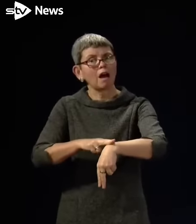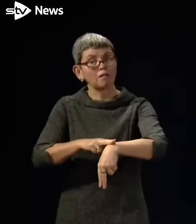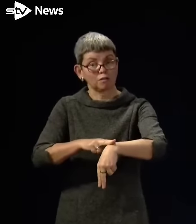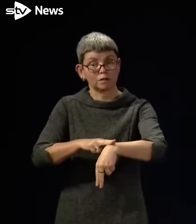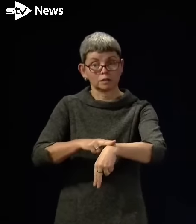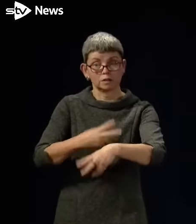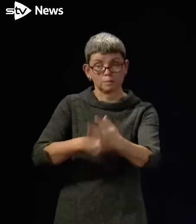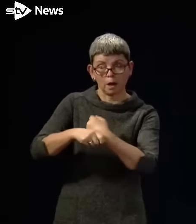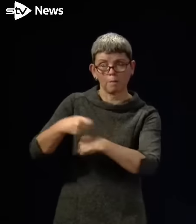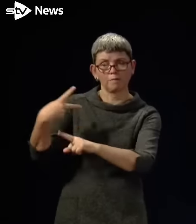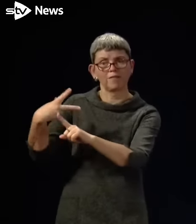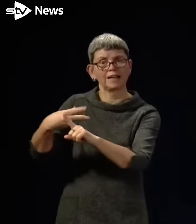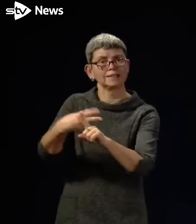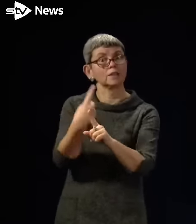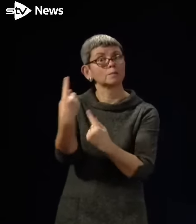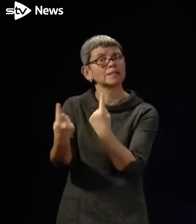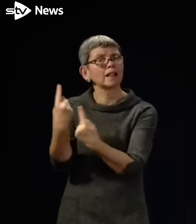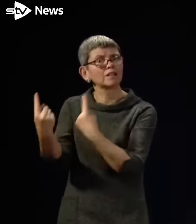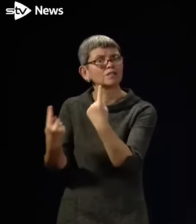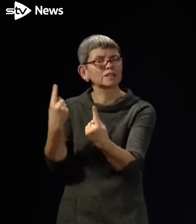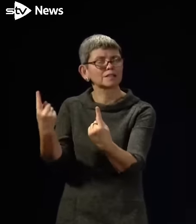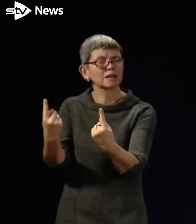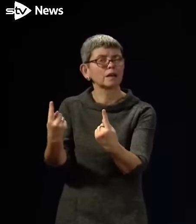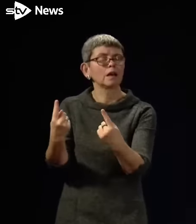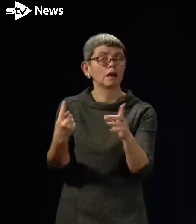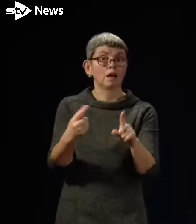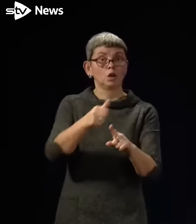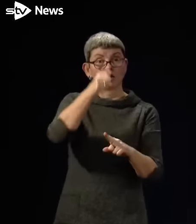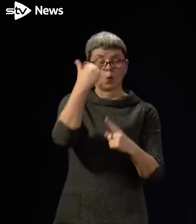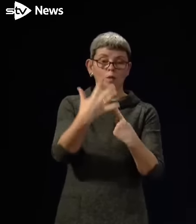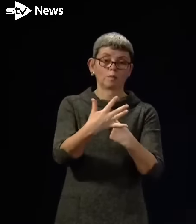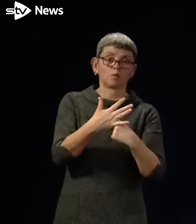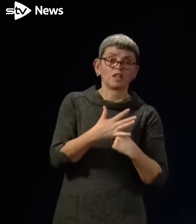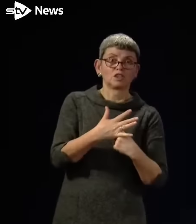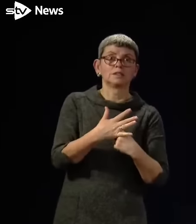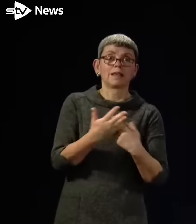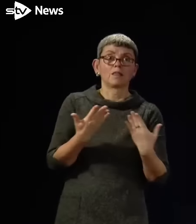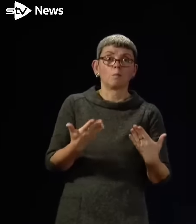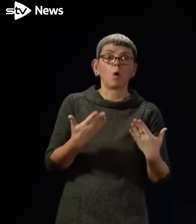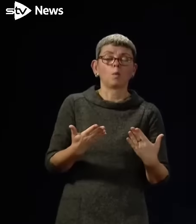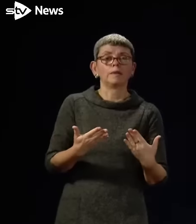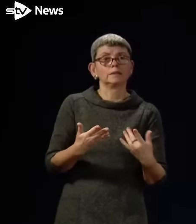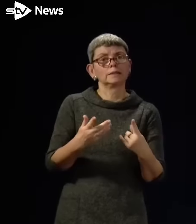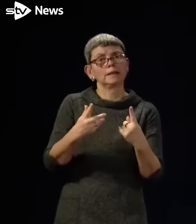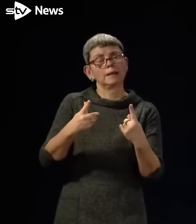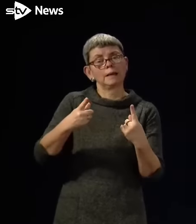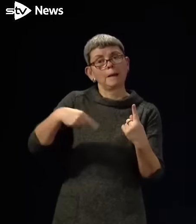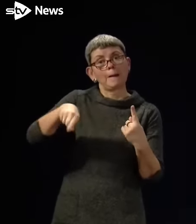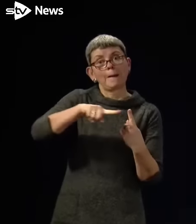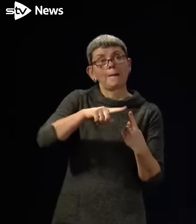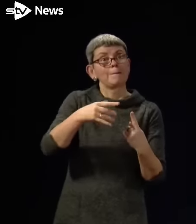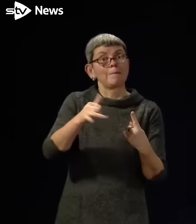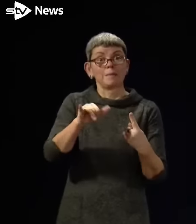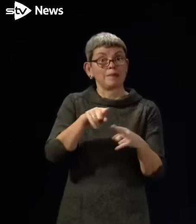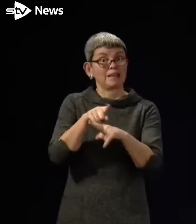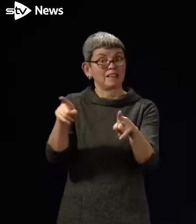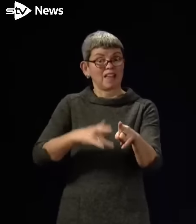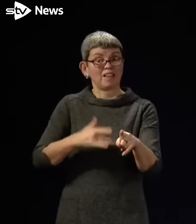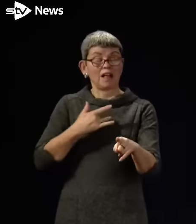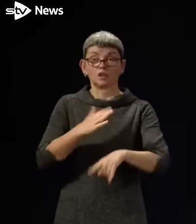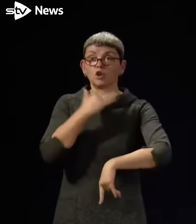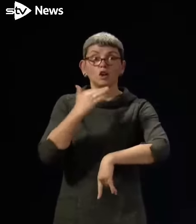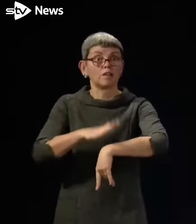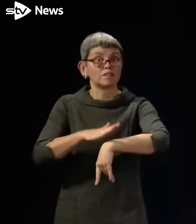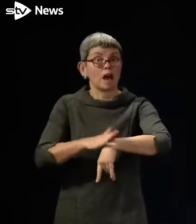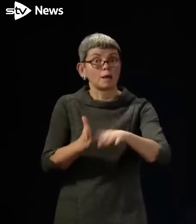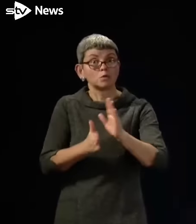that, given the pressures we've been talking about today, that is perhaps something that health and care staff have, you know, perhaps felt they hadn't had time to do,